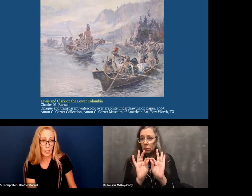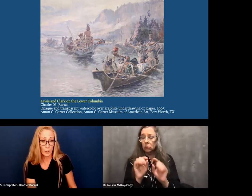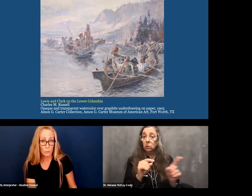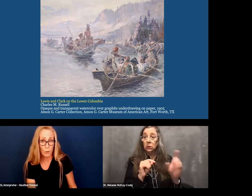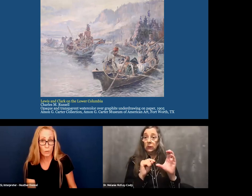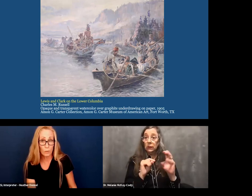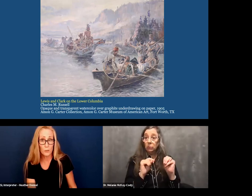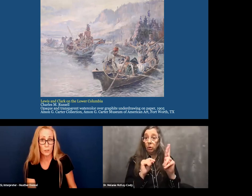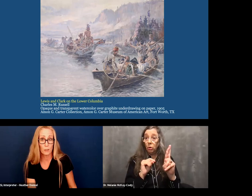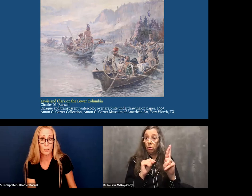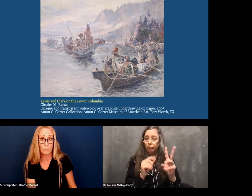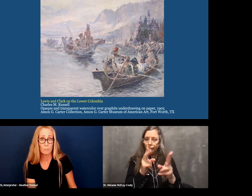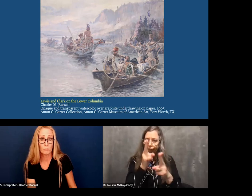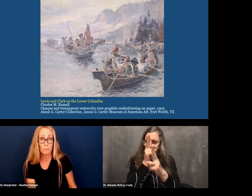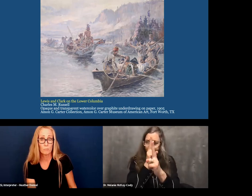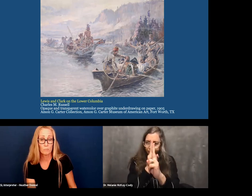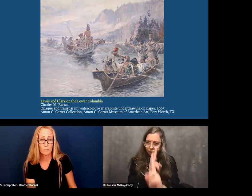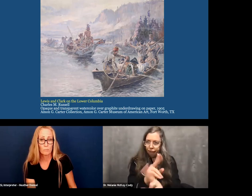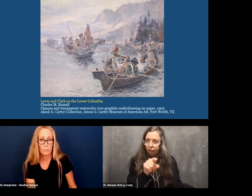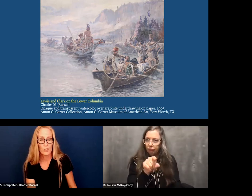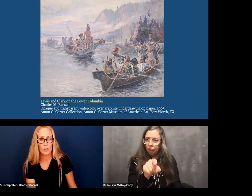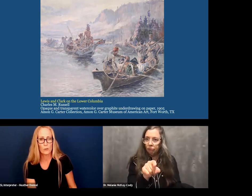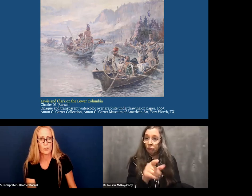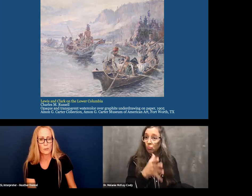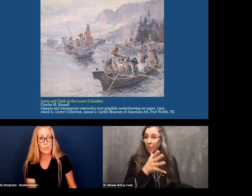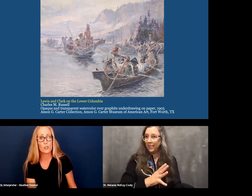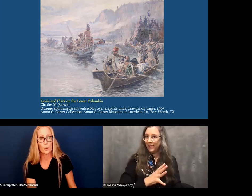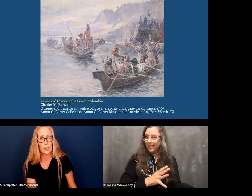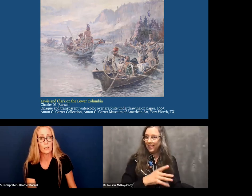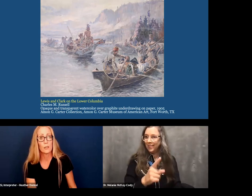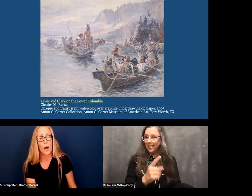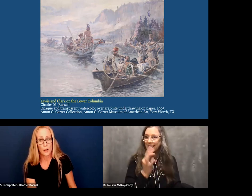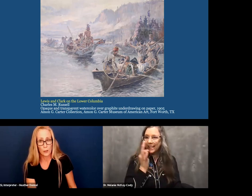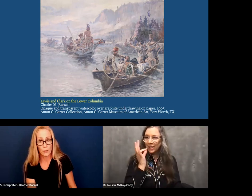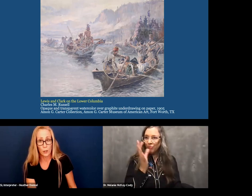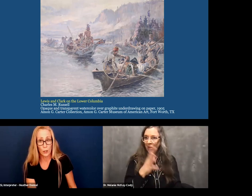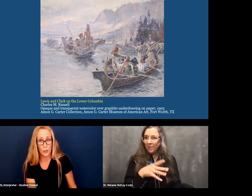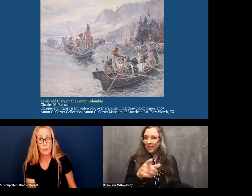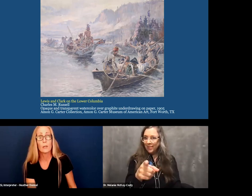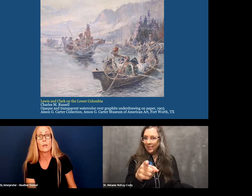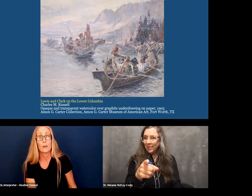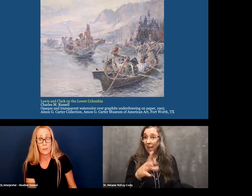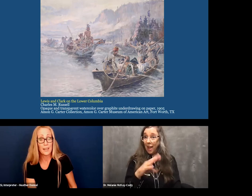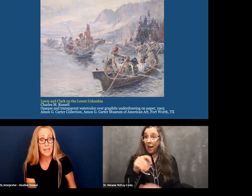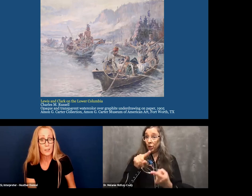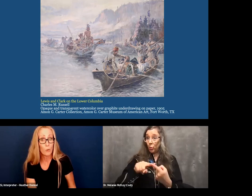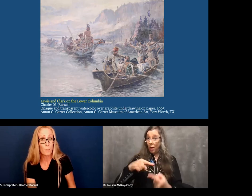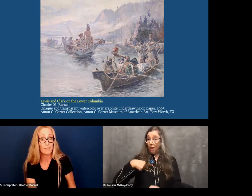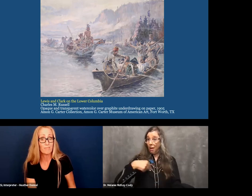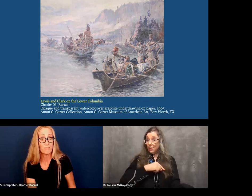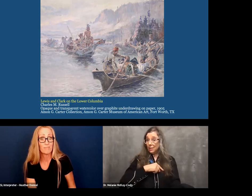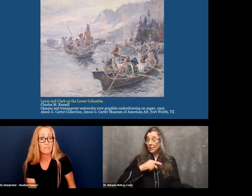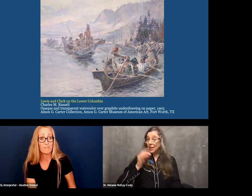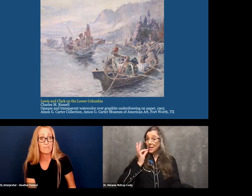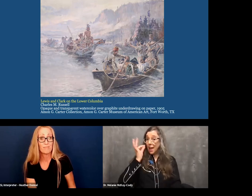And her role is critical. And Charles Russell is showing the honor of her, a native